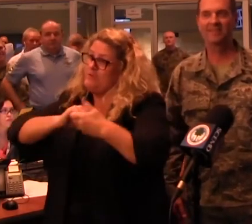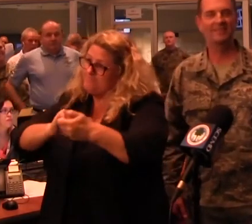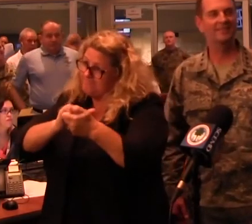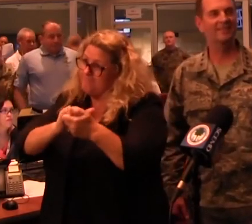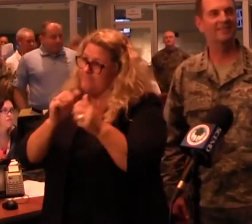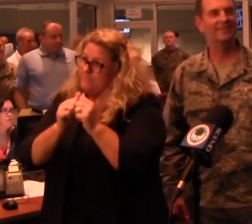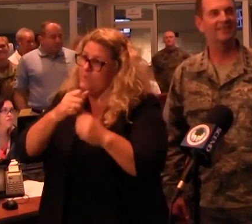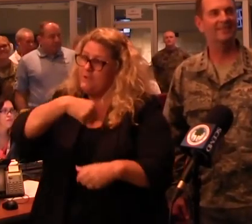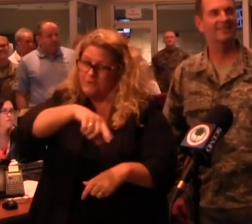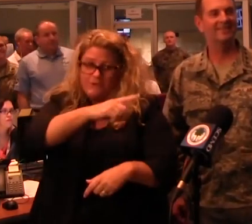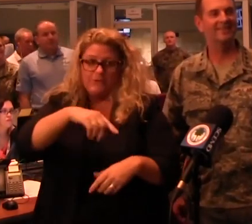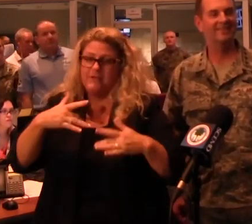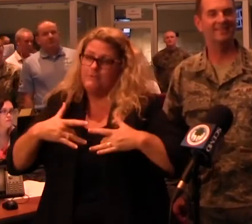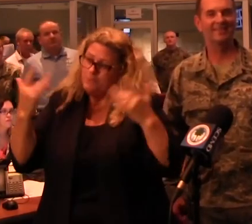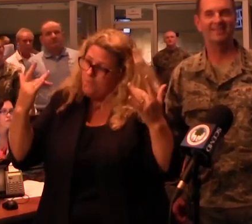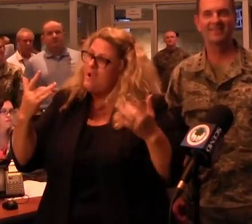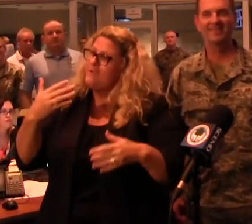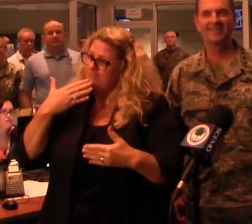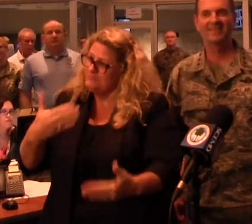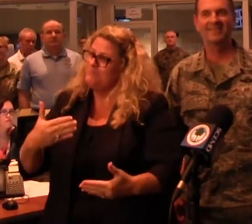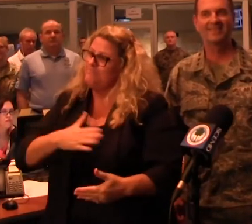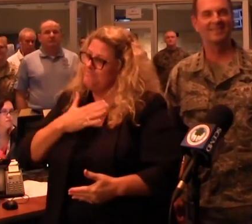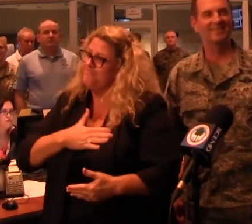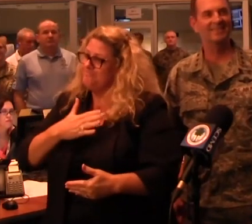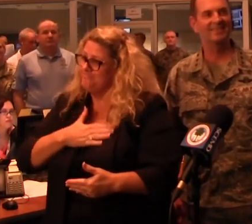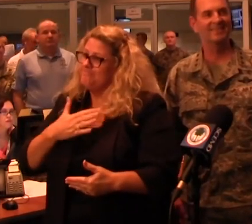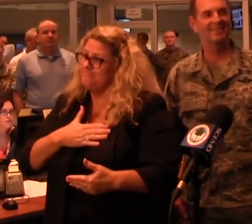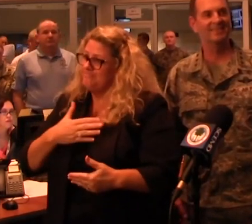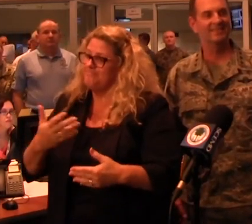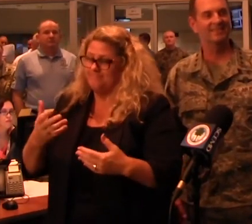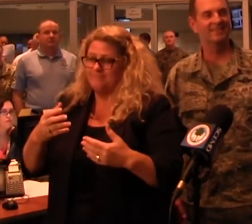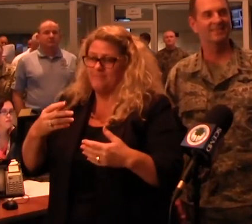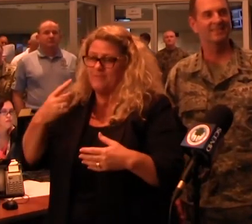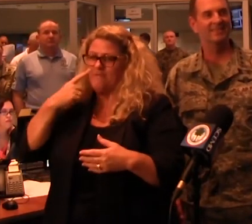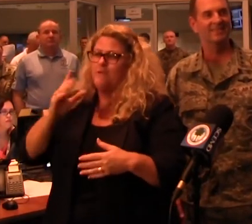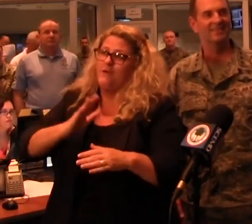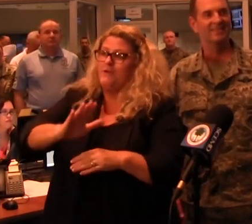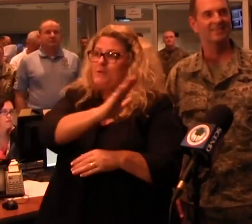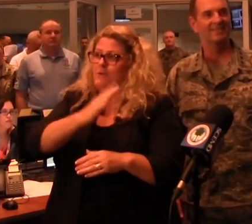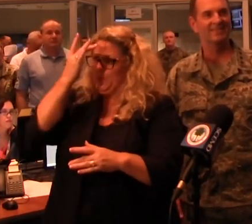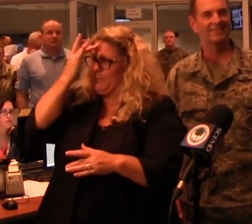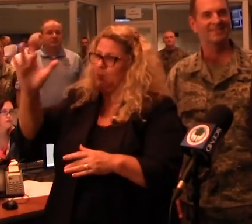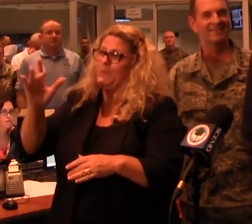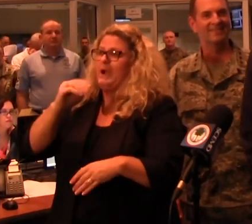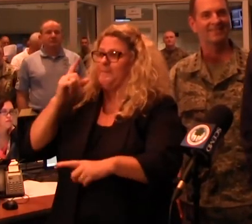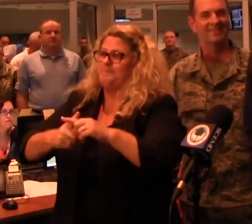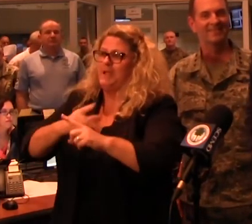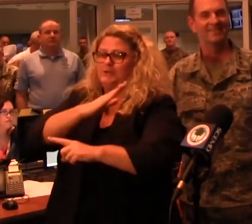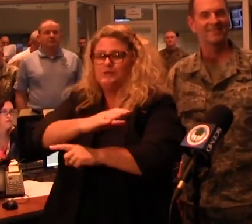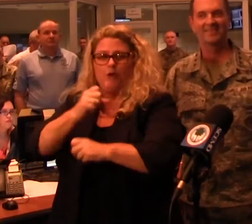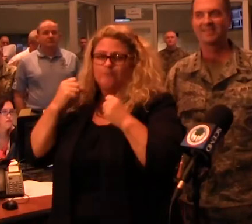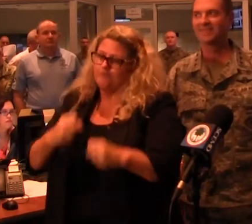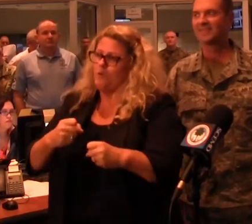you and thrilled to have this cooperation and collaboration bringing not only all the brain power but the muscle behind